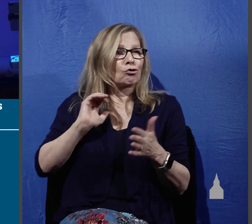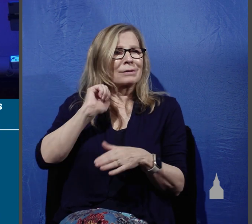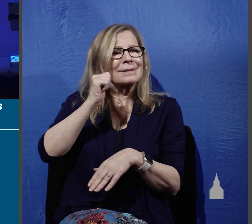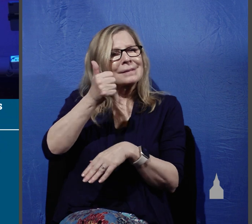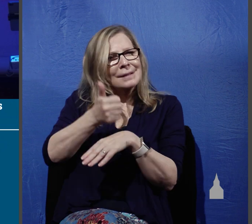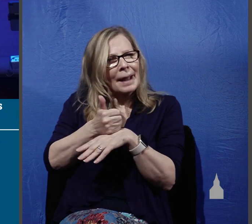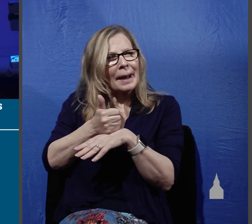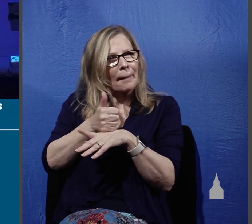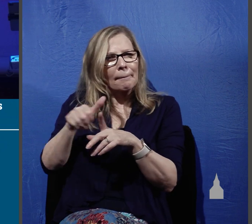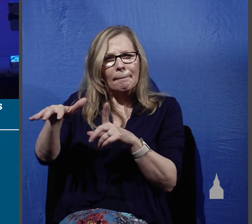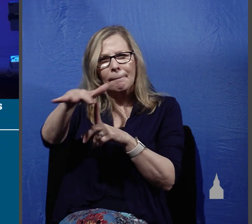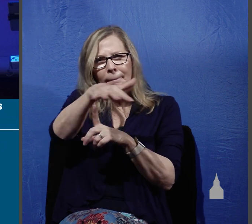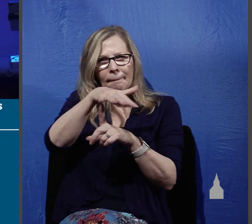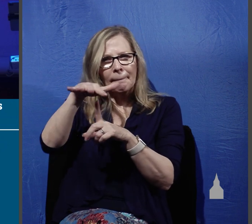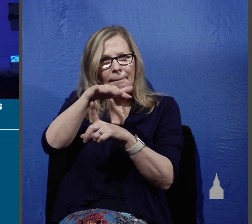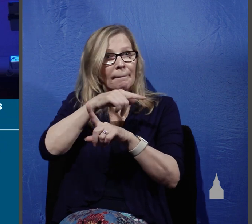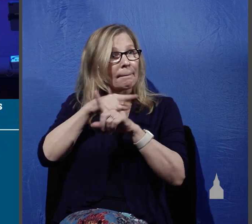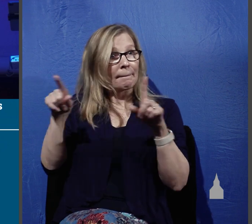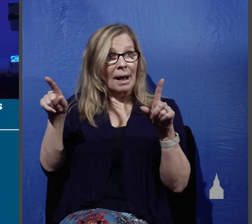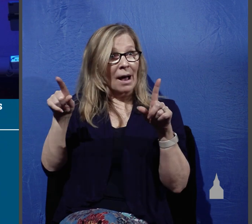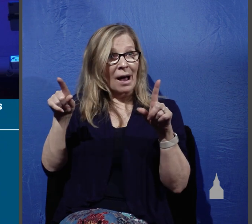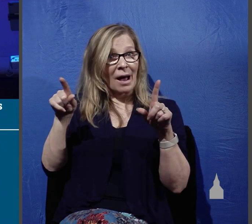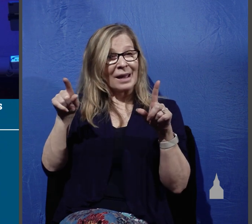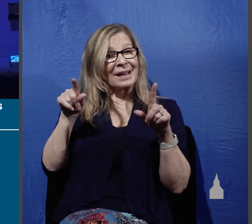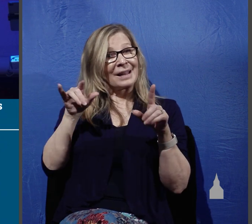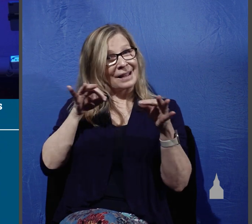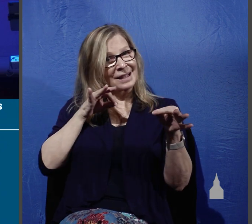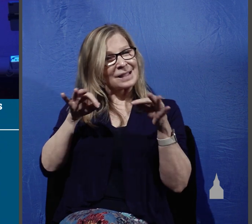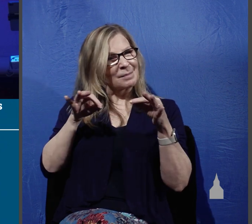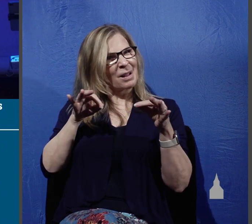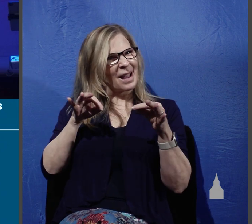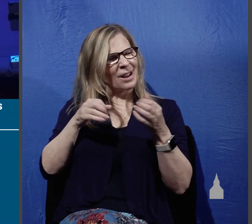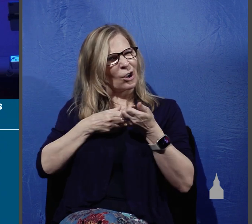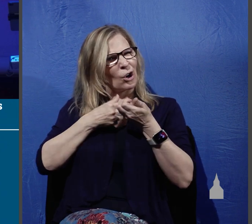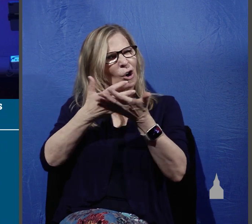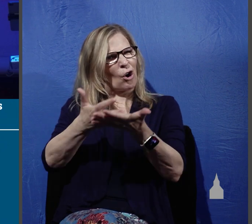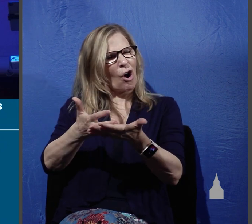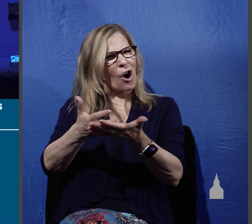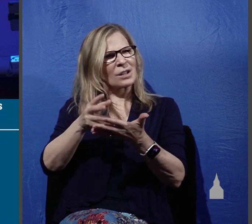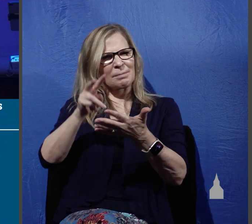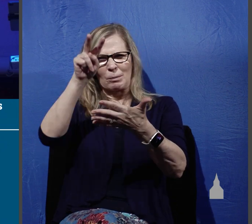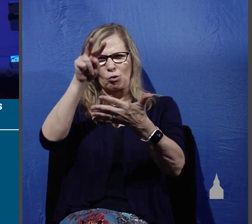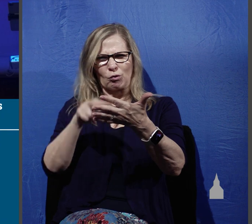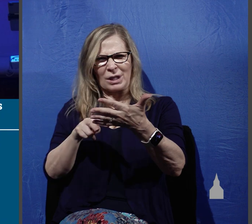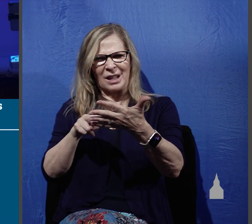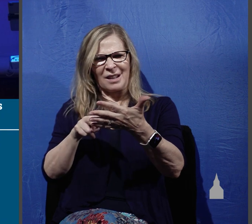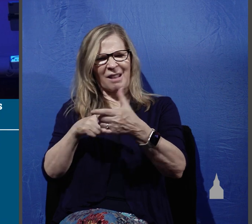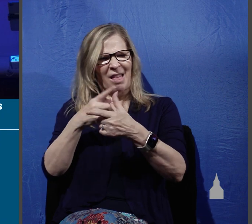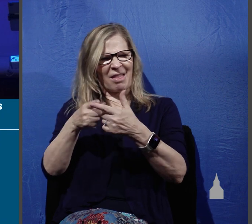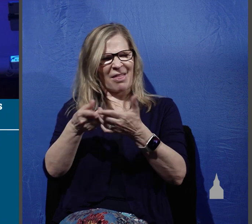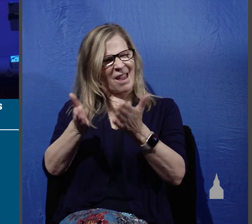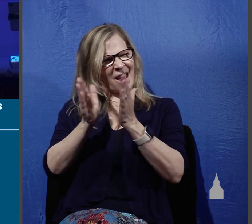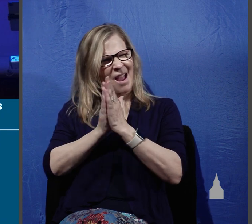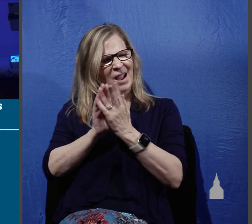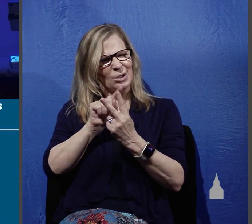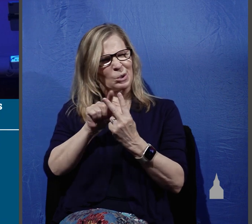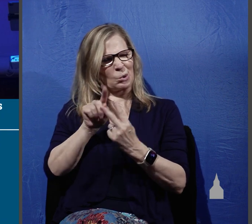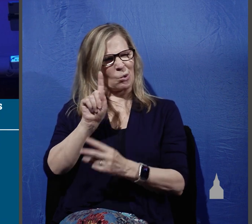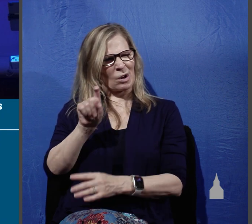But what he has told us has caused people to ask two questions. So let's deal with those. Question number one,